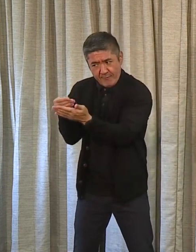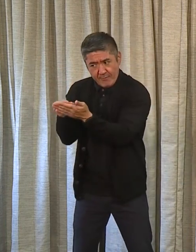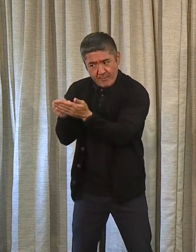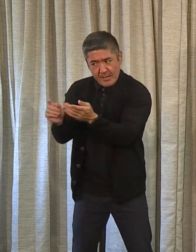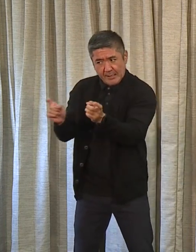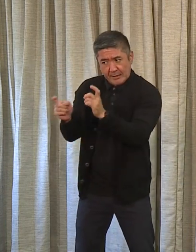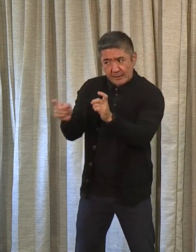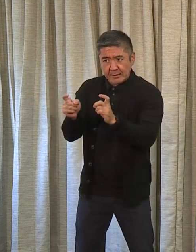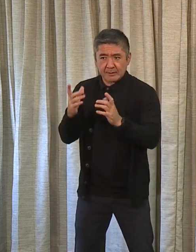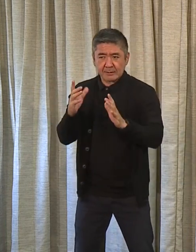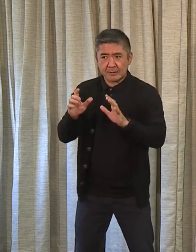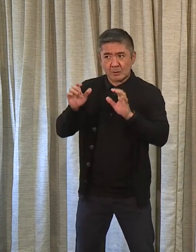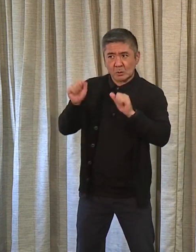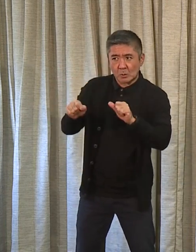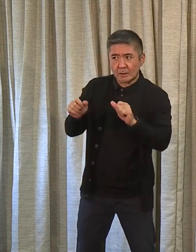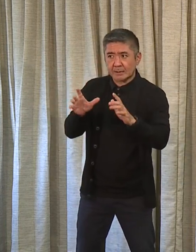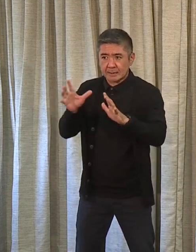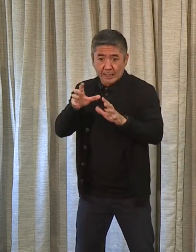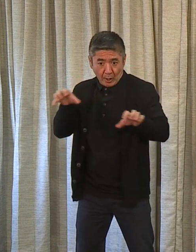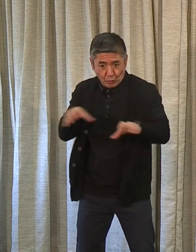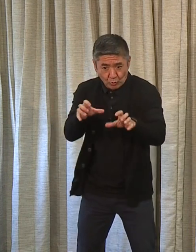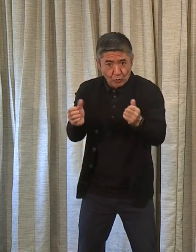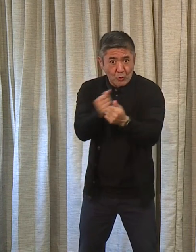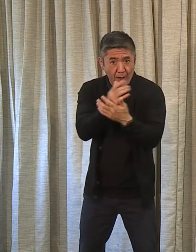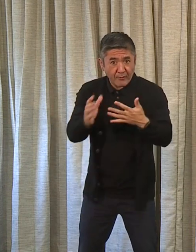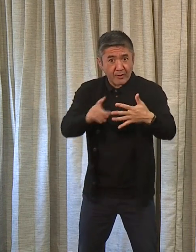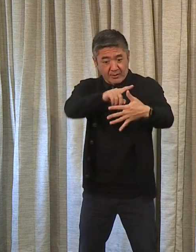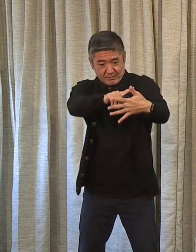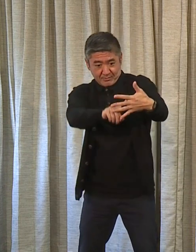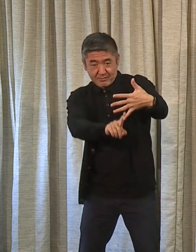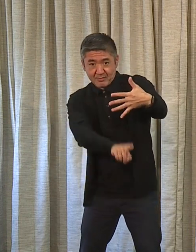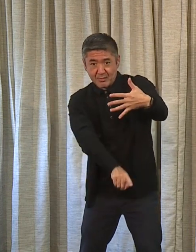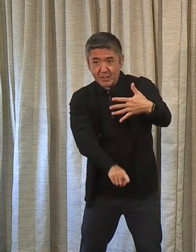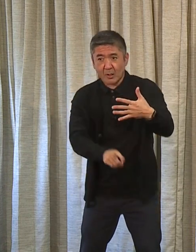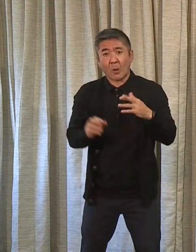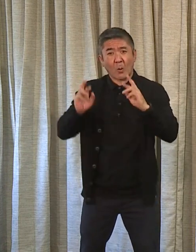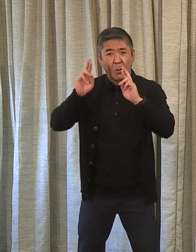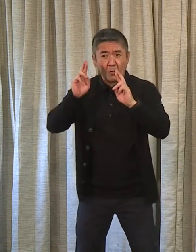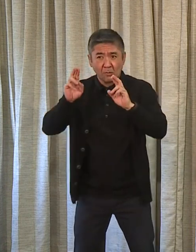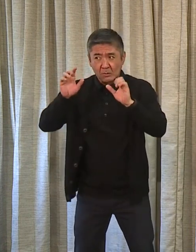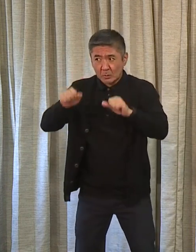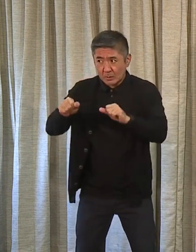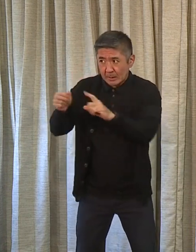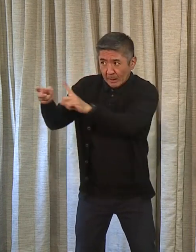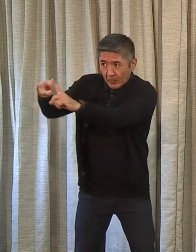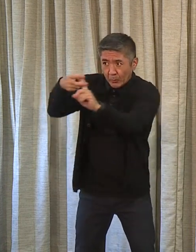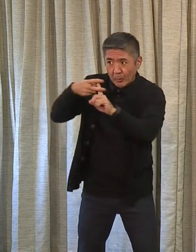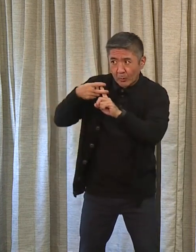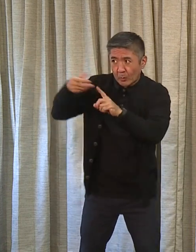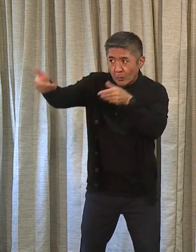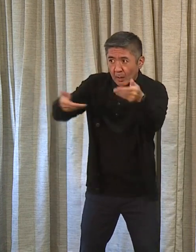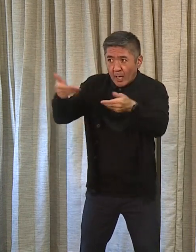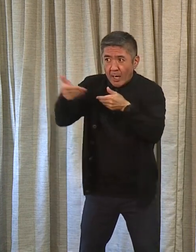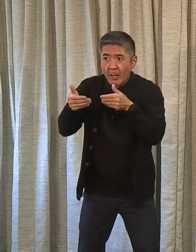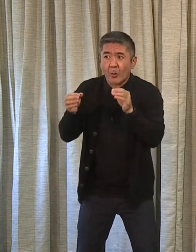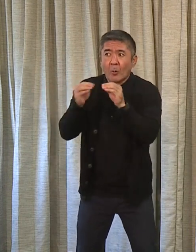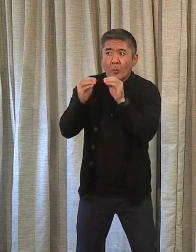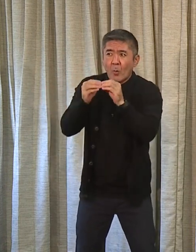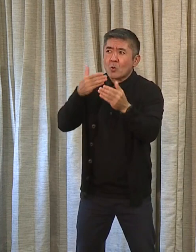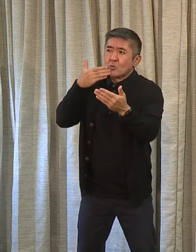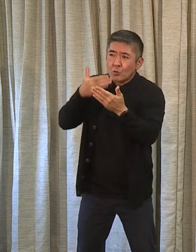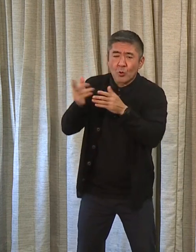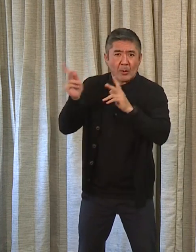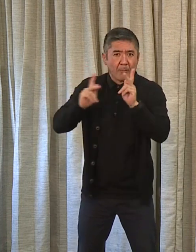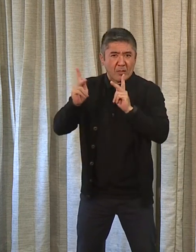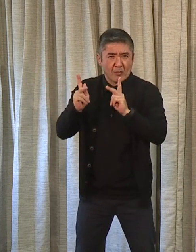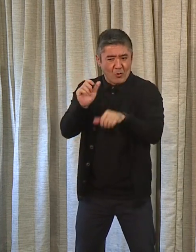adhere to what we need to do fiscally, but at the same time, hopefully be able to recruit and attract really good people to work for the city and county to make it an even